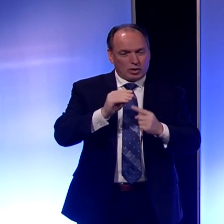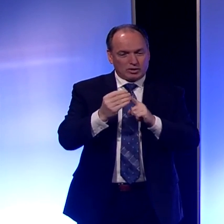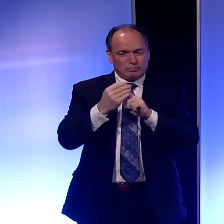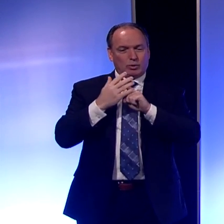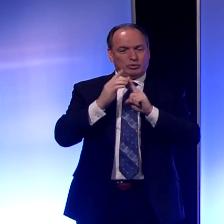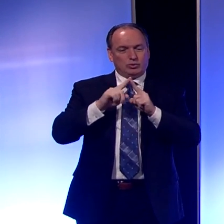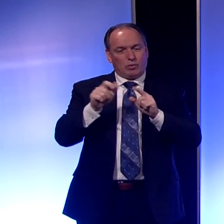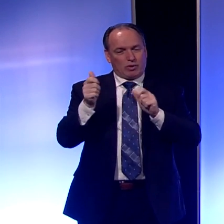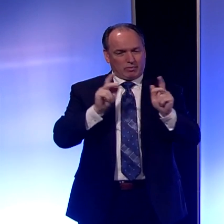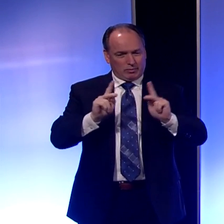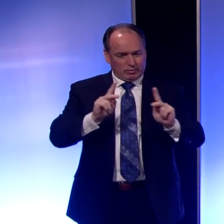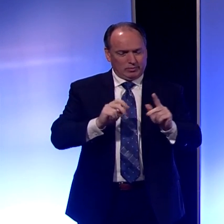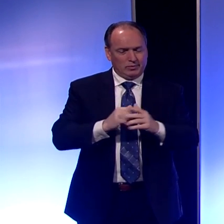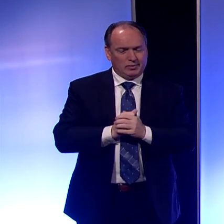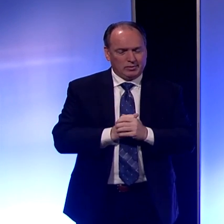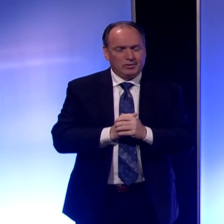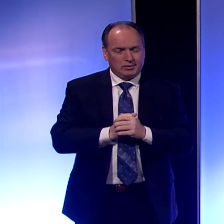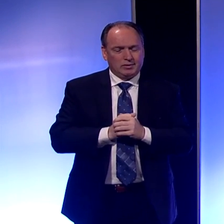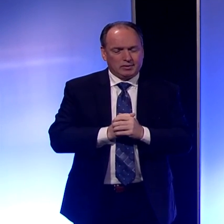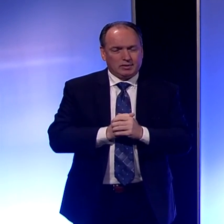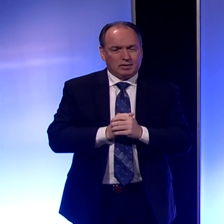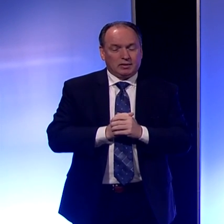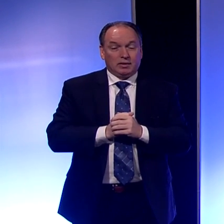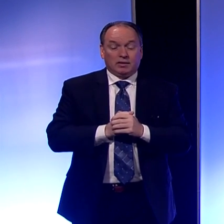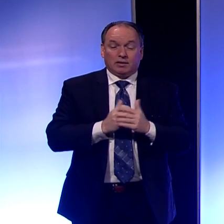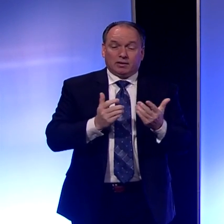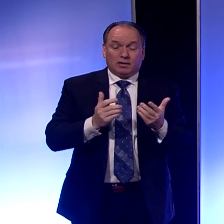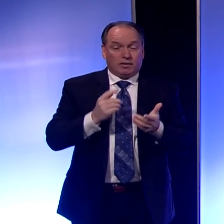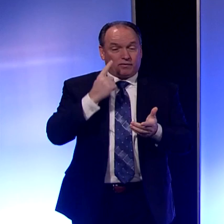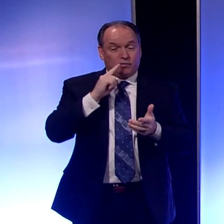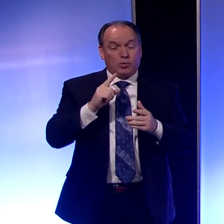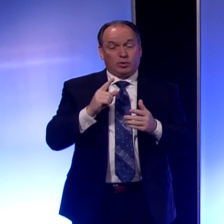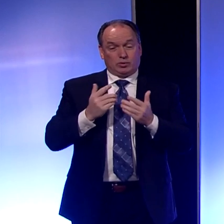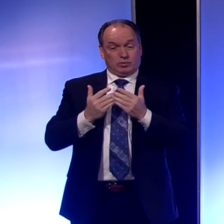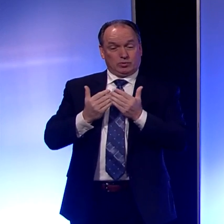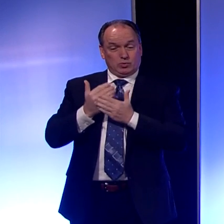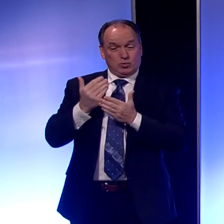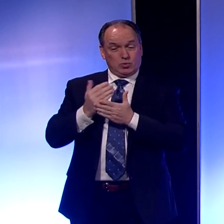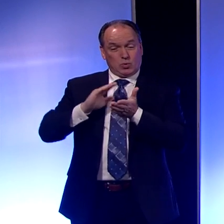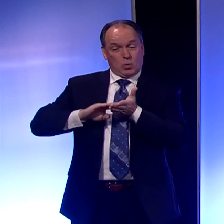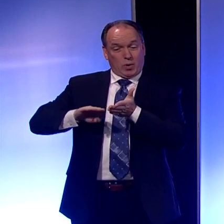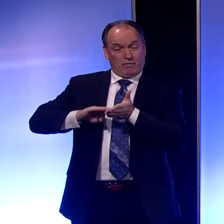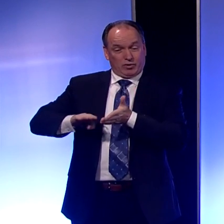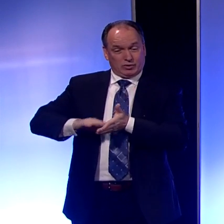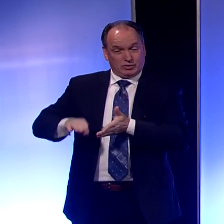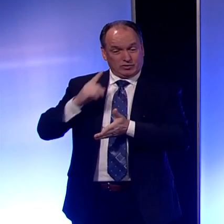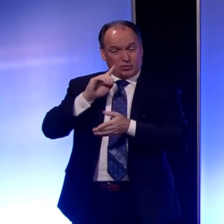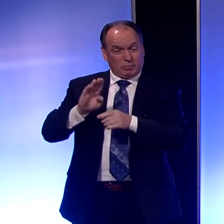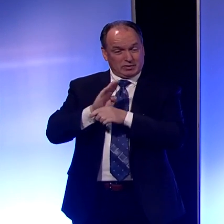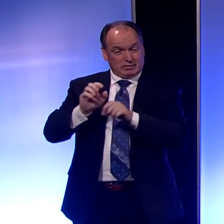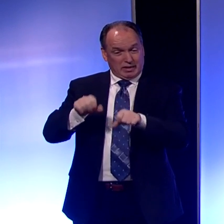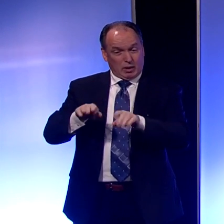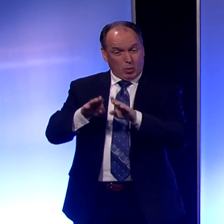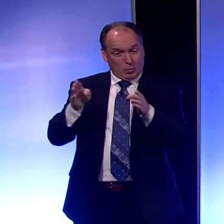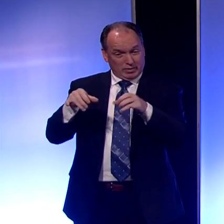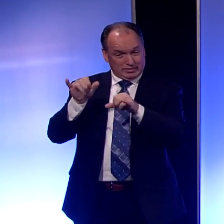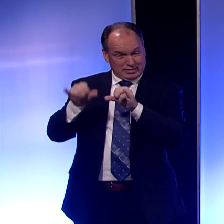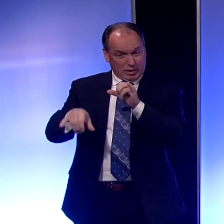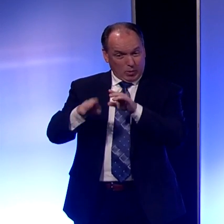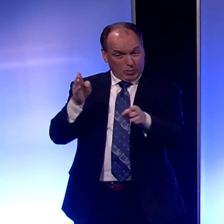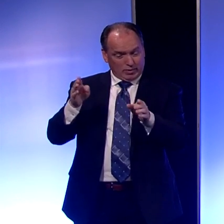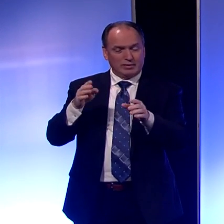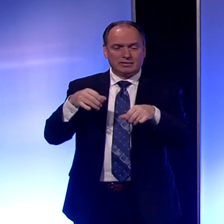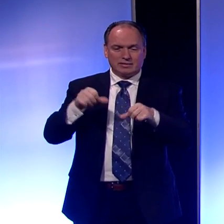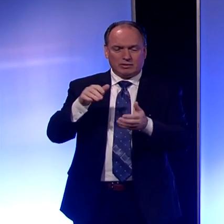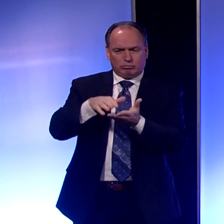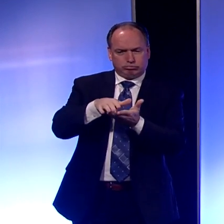to others. In terms of the waivers that businesses have asked for so that they can remain open and working, we